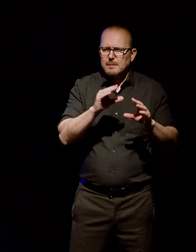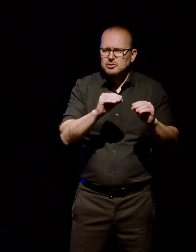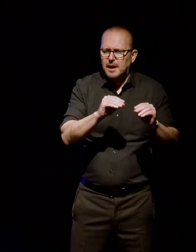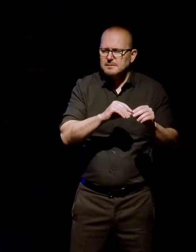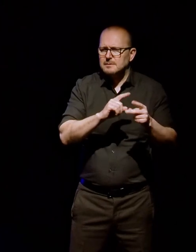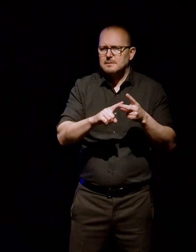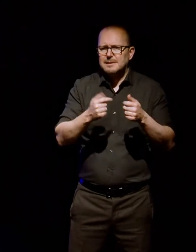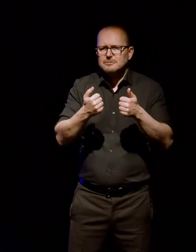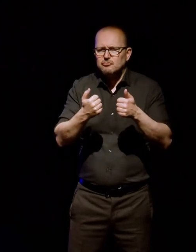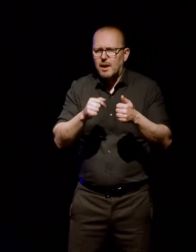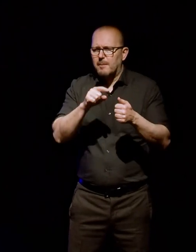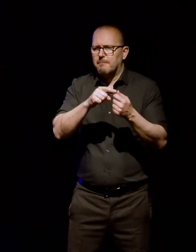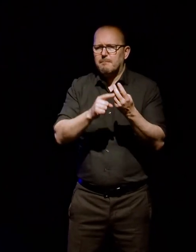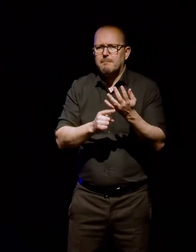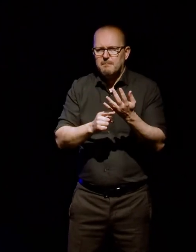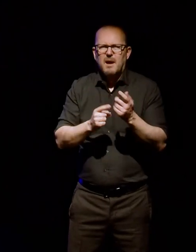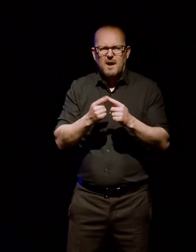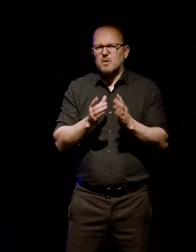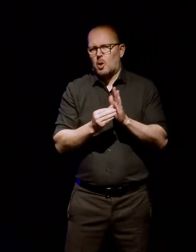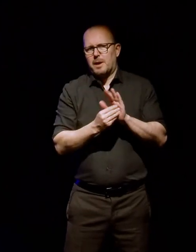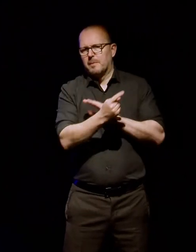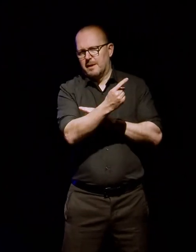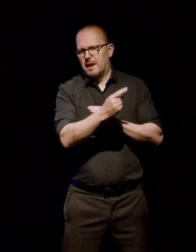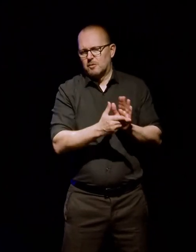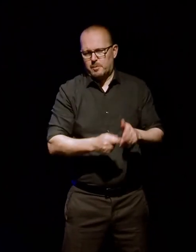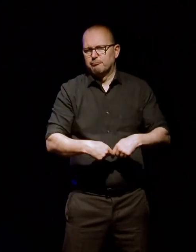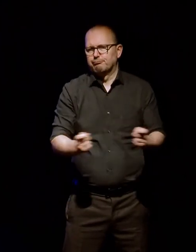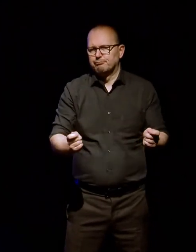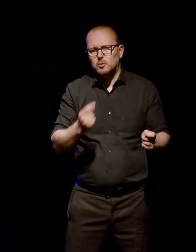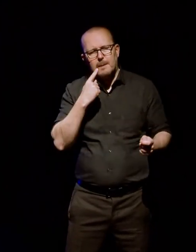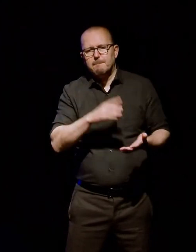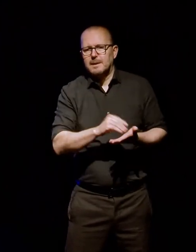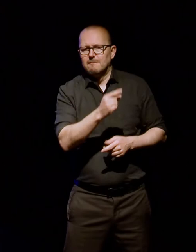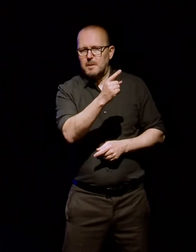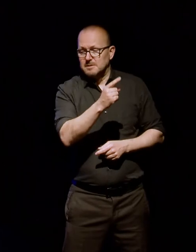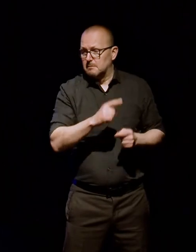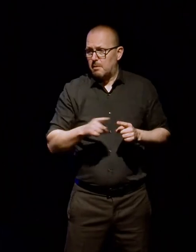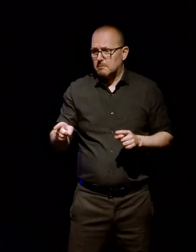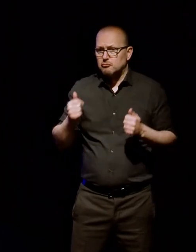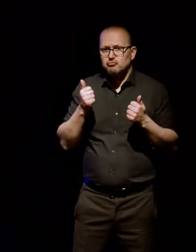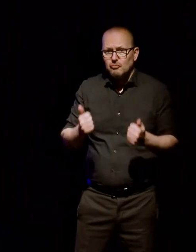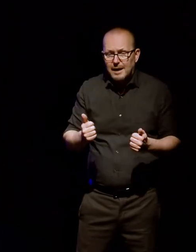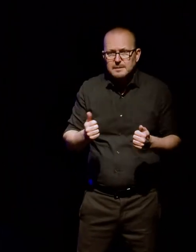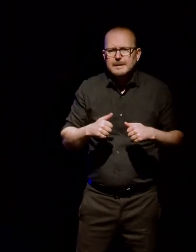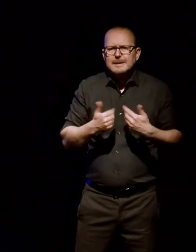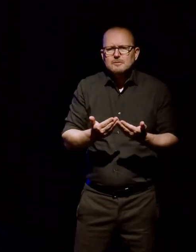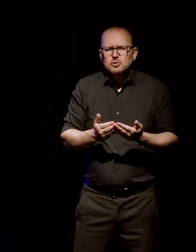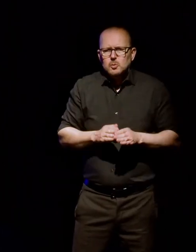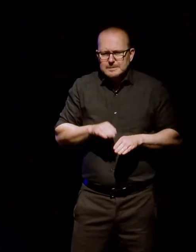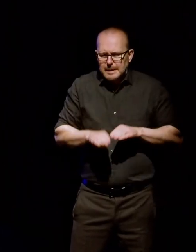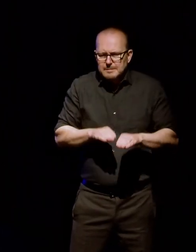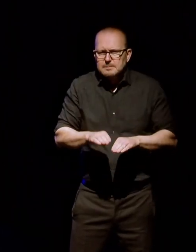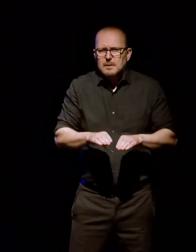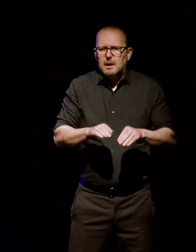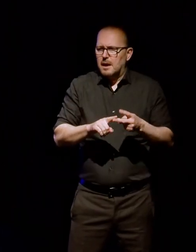National Library of Stands, so if you want a copy. Um, and I think these are great, because it's like, you know, gives you the four few steps. It rates how